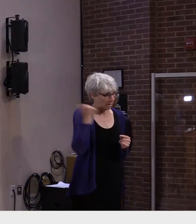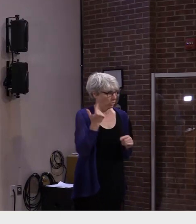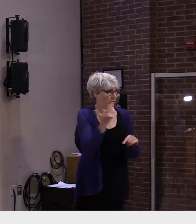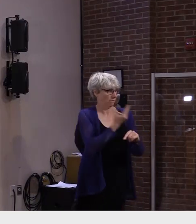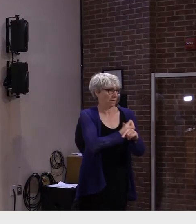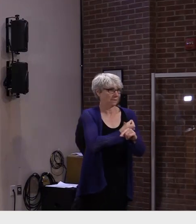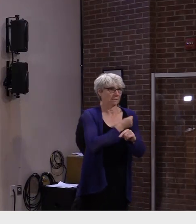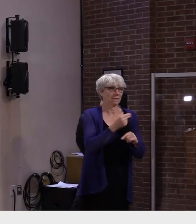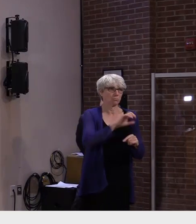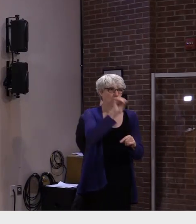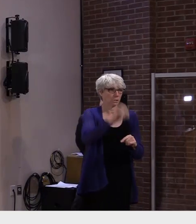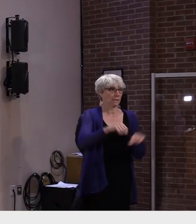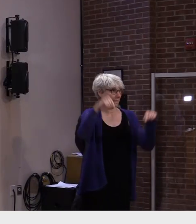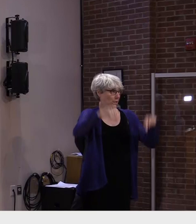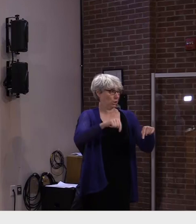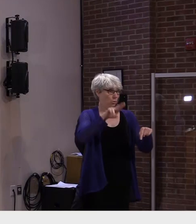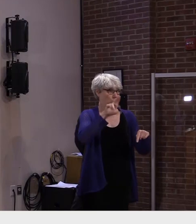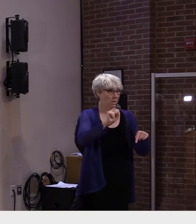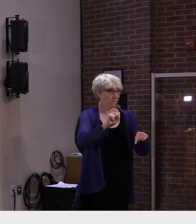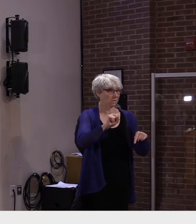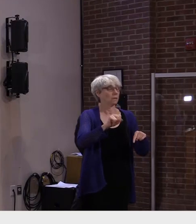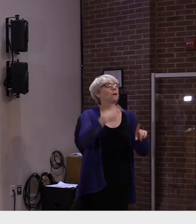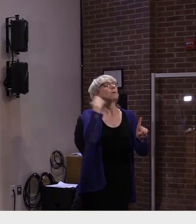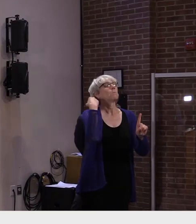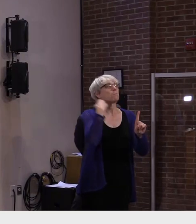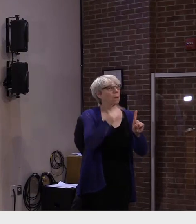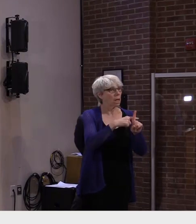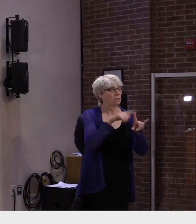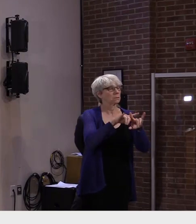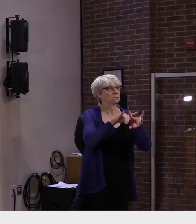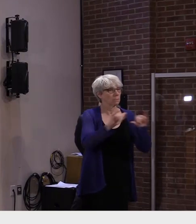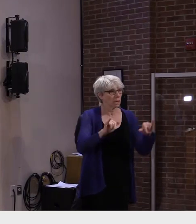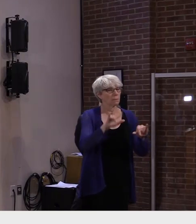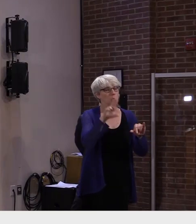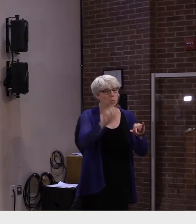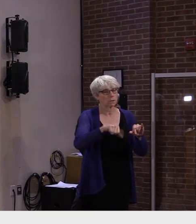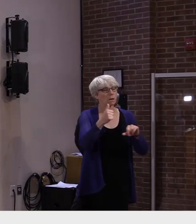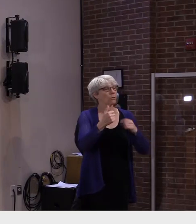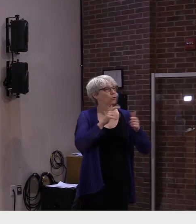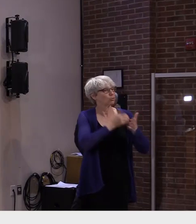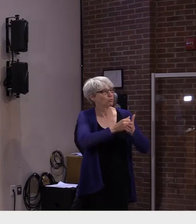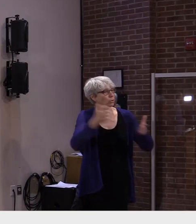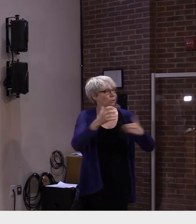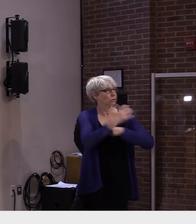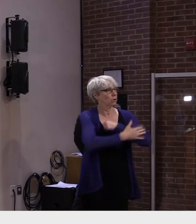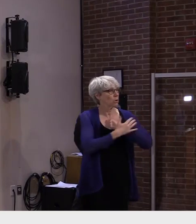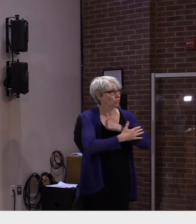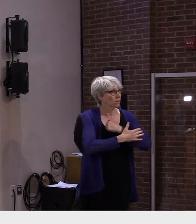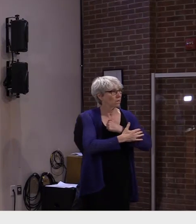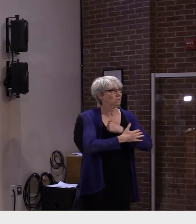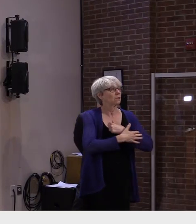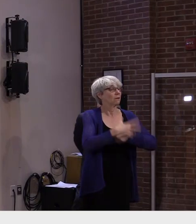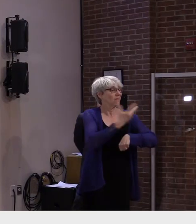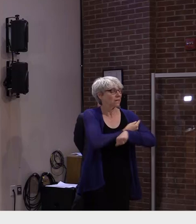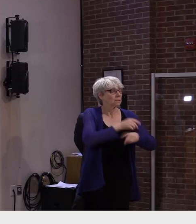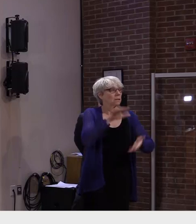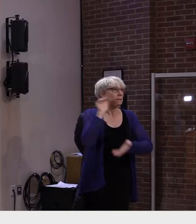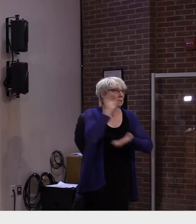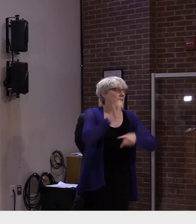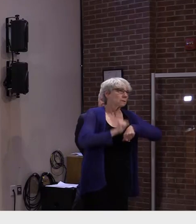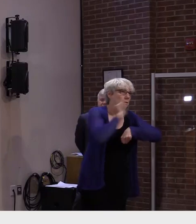country, but continuing in parallel to improve the rate around the rest of the world of percent vaccinated.